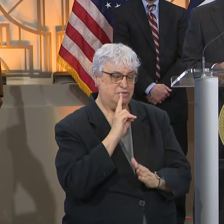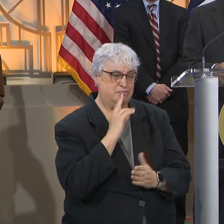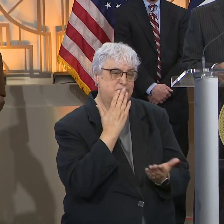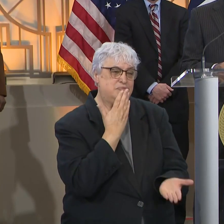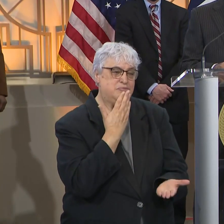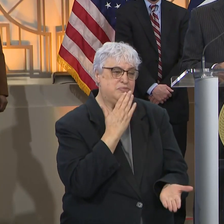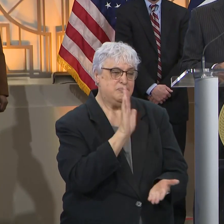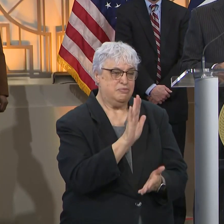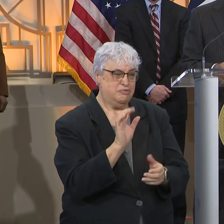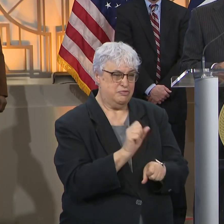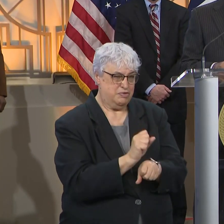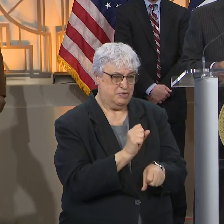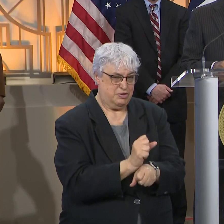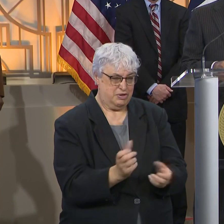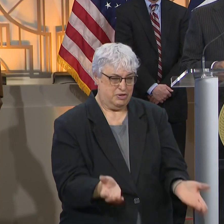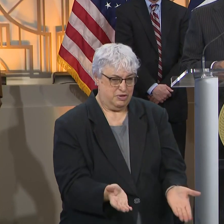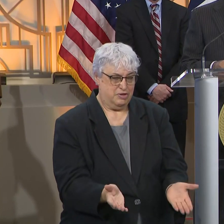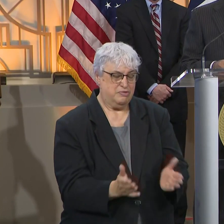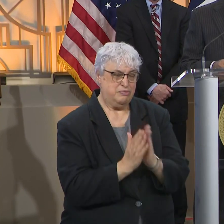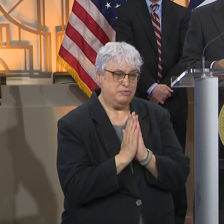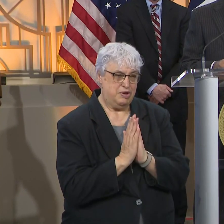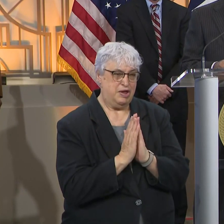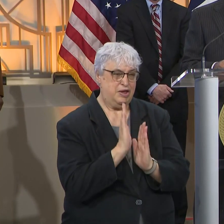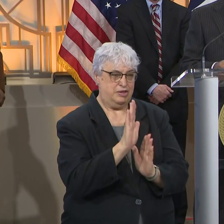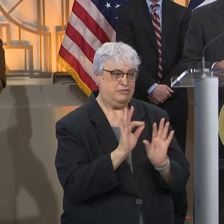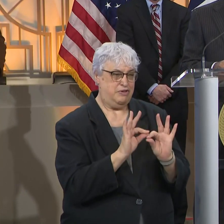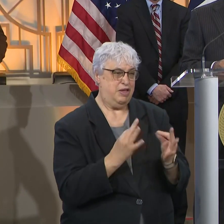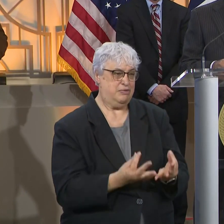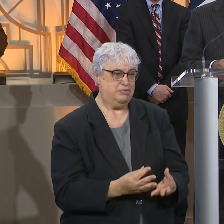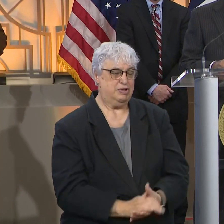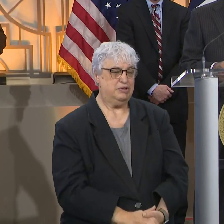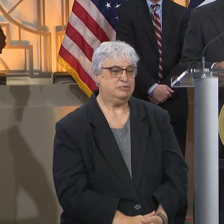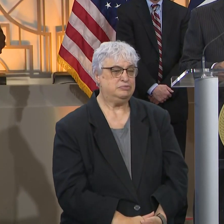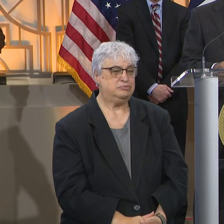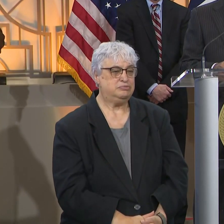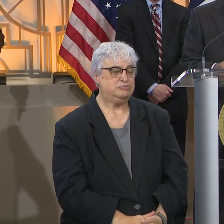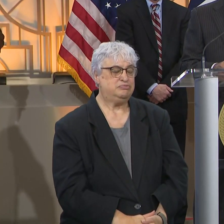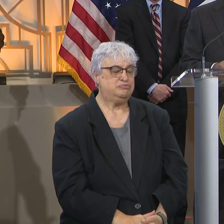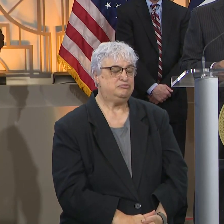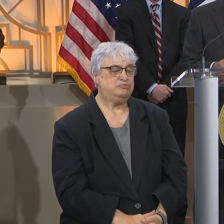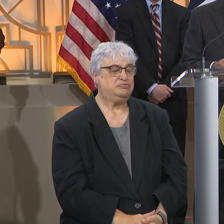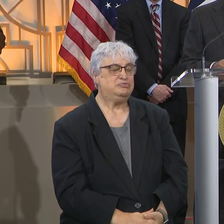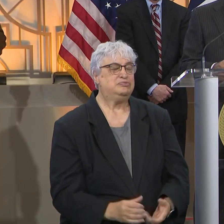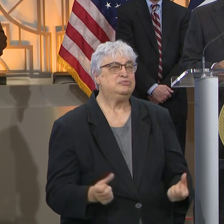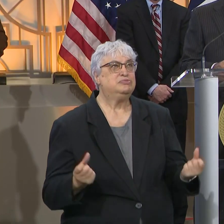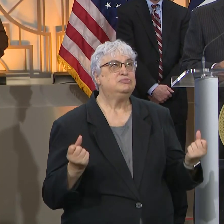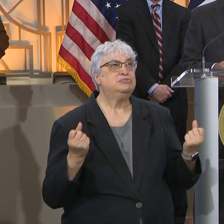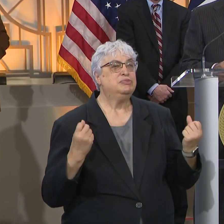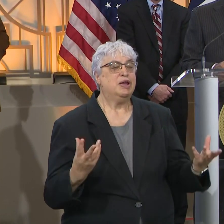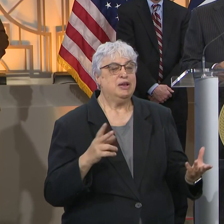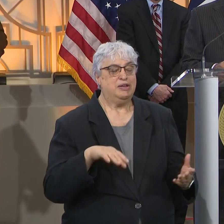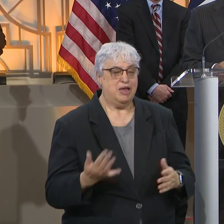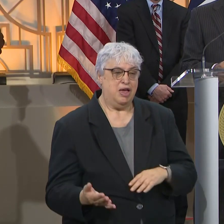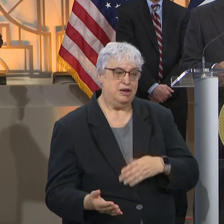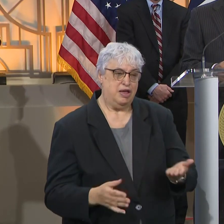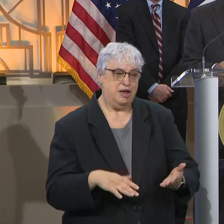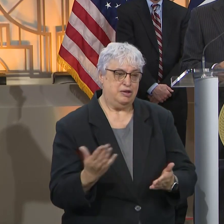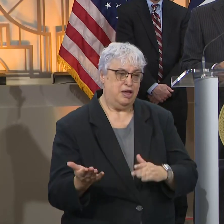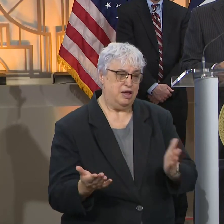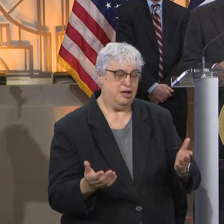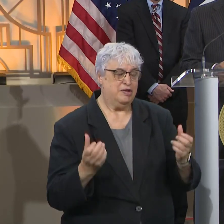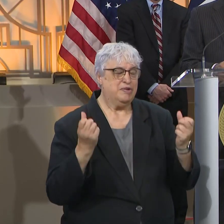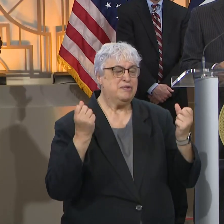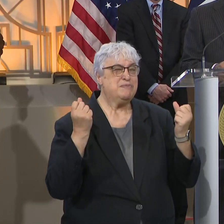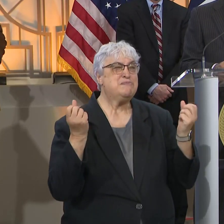appreciate his service and will be praying for his family. Sadly, too many lives have been lost and too many people have fallen